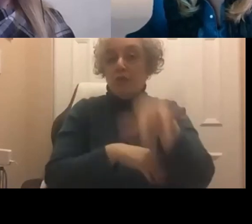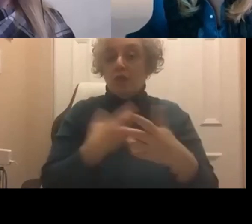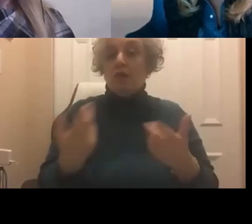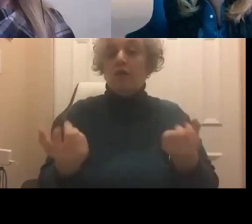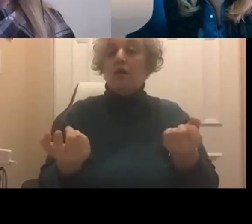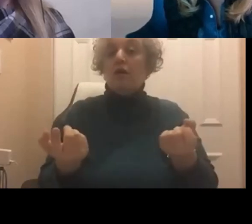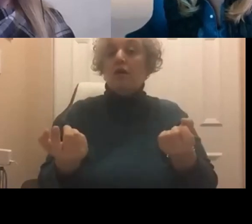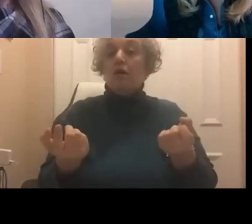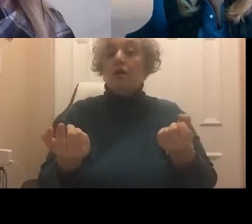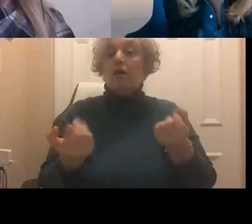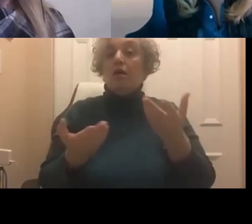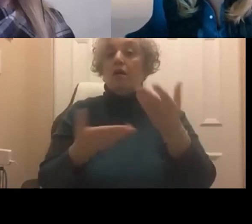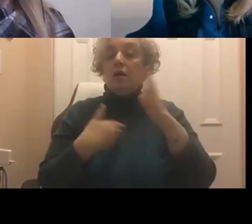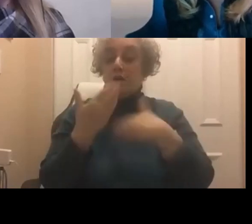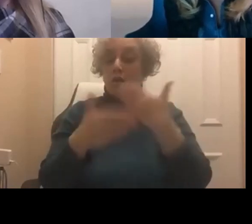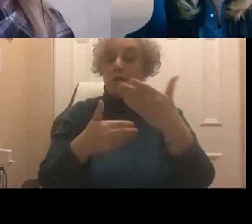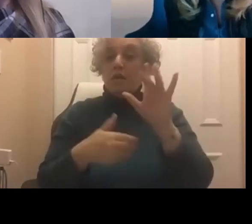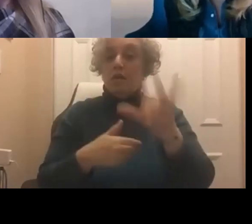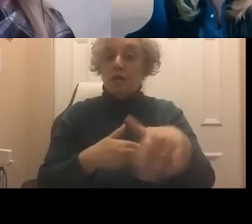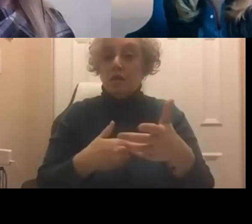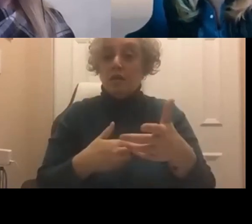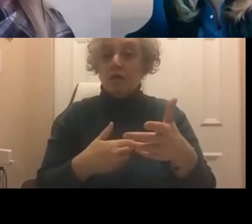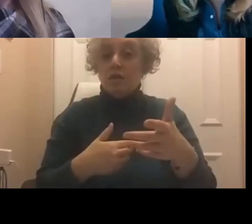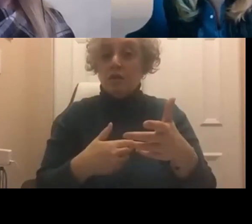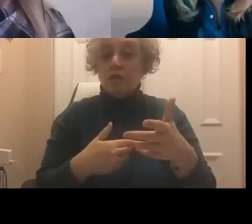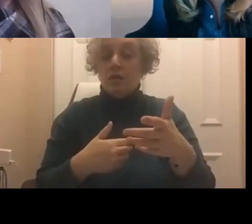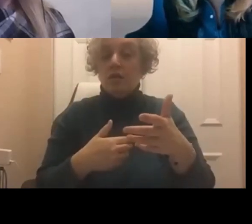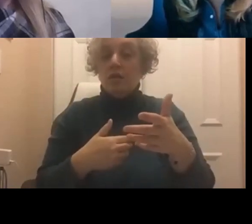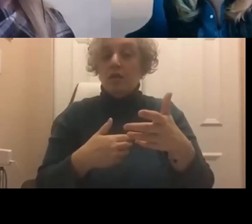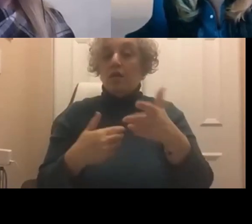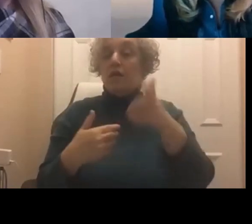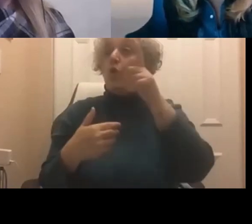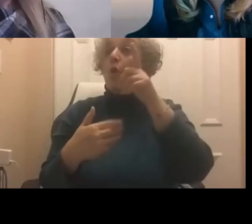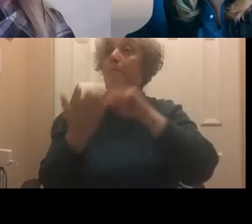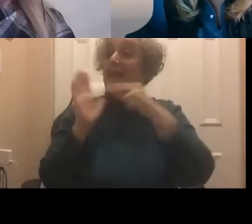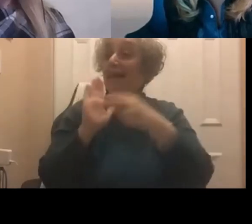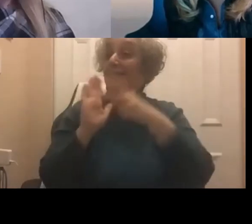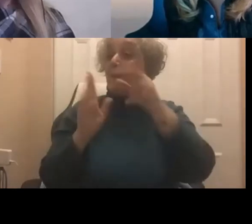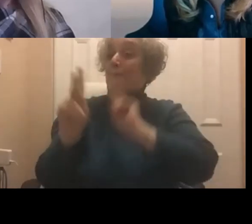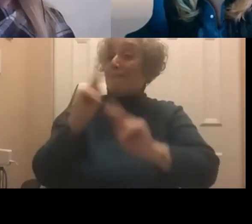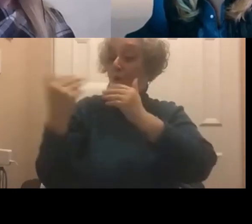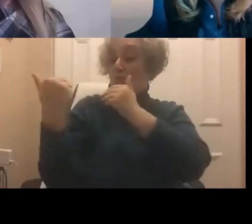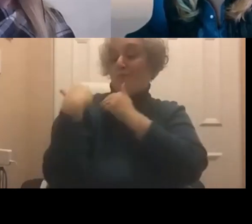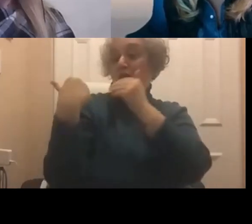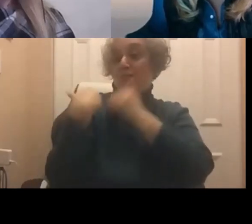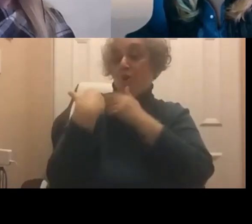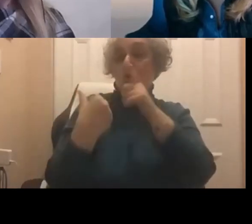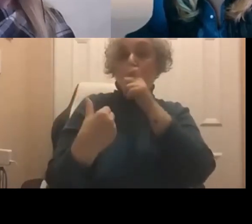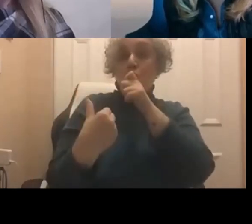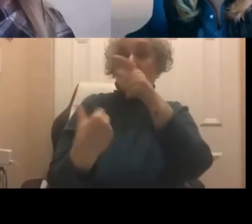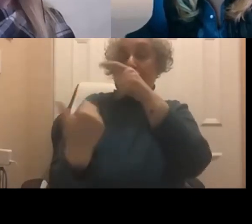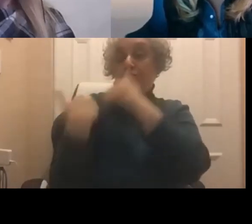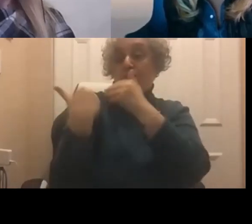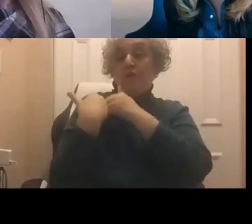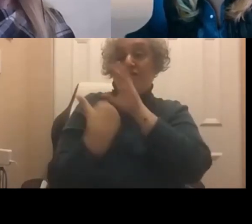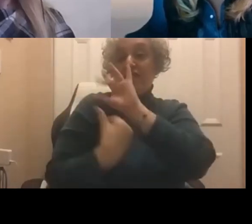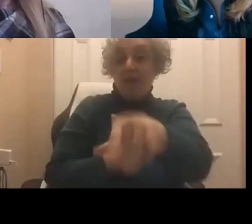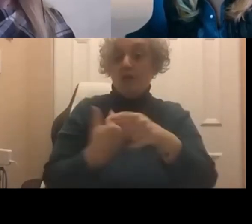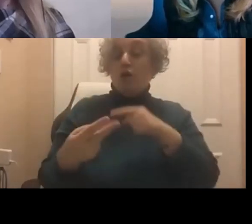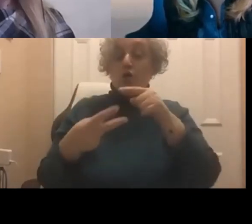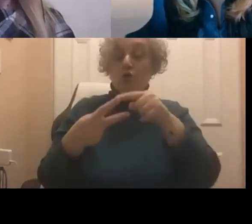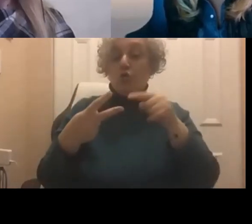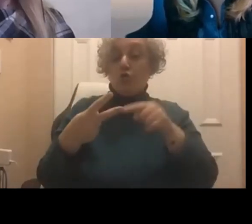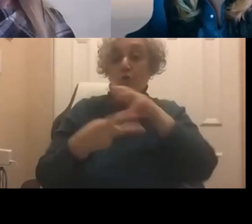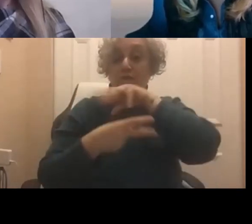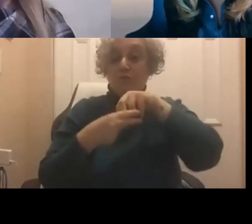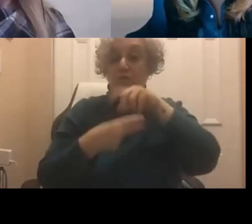senior leader to hold people accountable. Those two critical pieces are